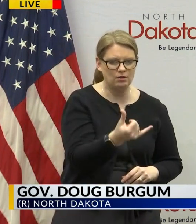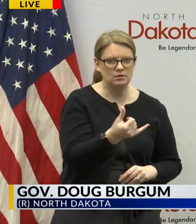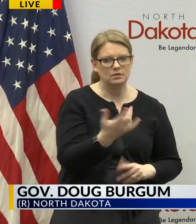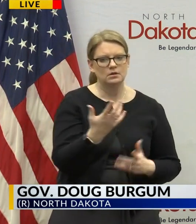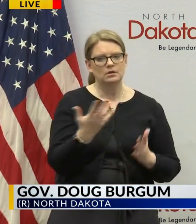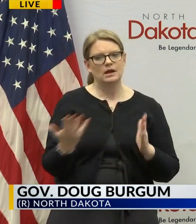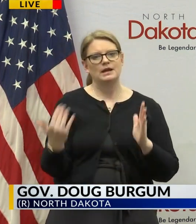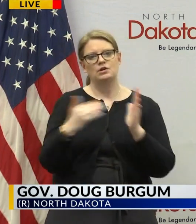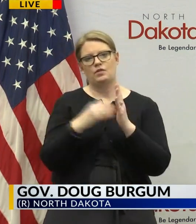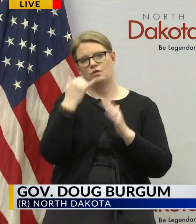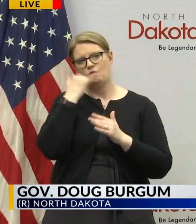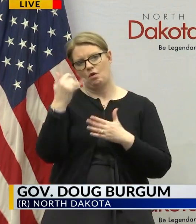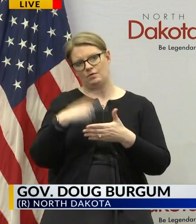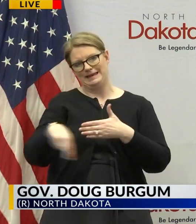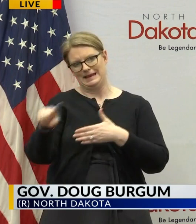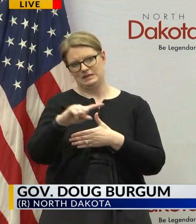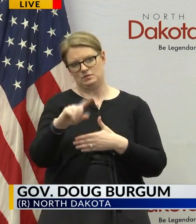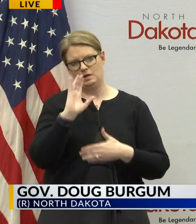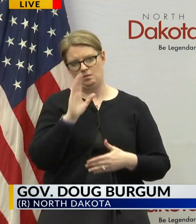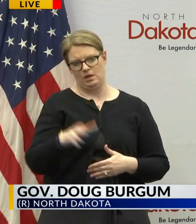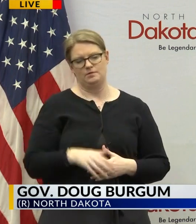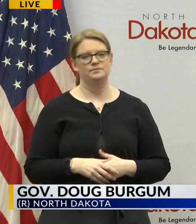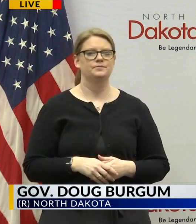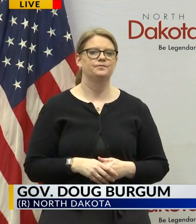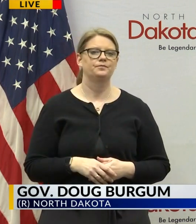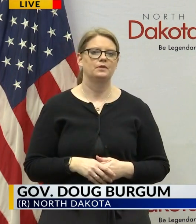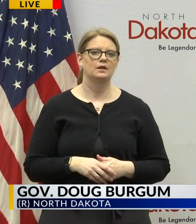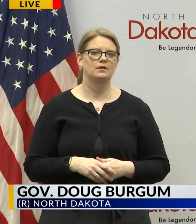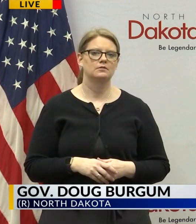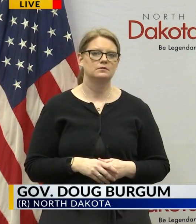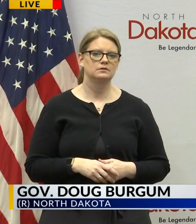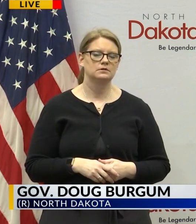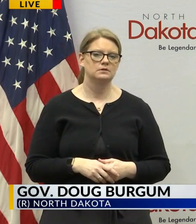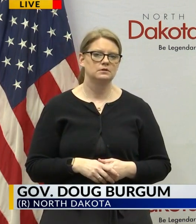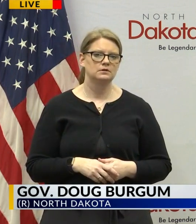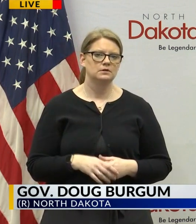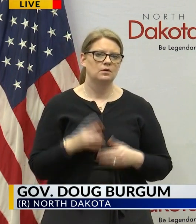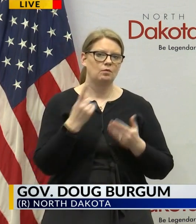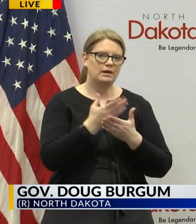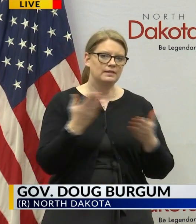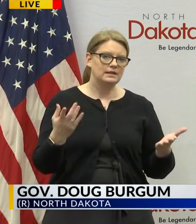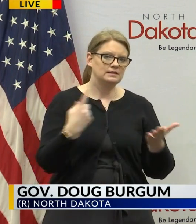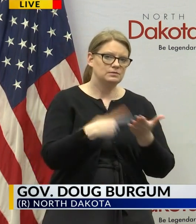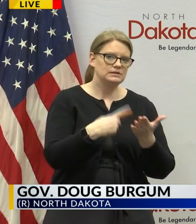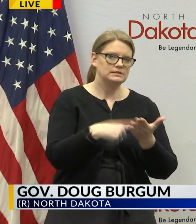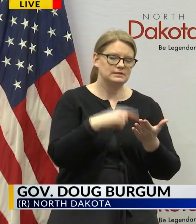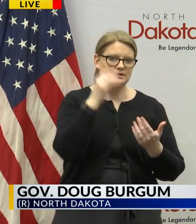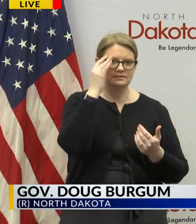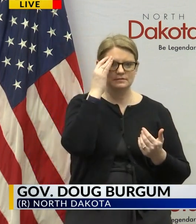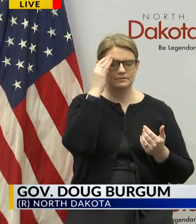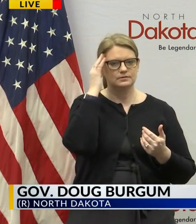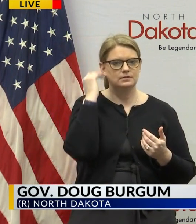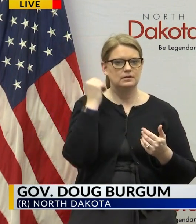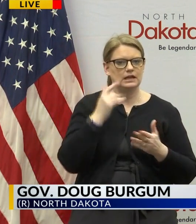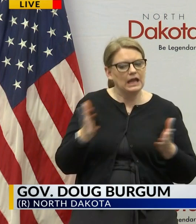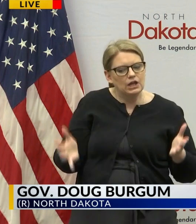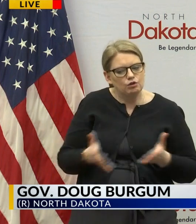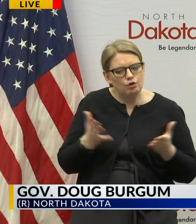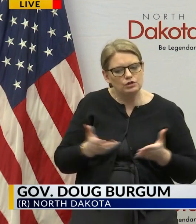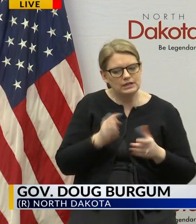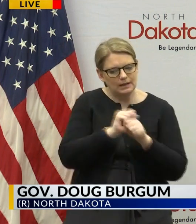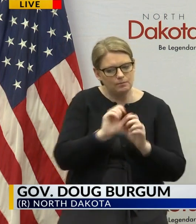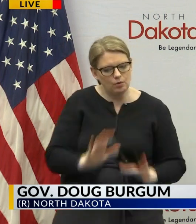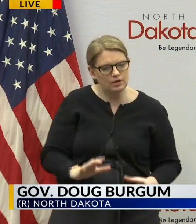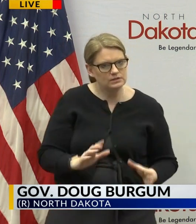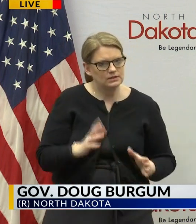another one next week one of the things that we did talk about during that call was urging employers who